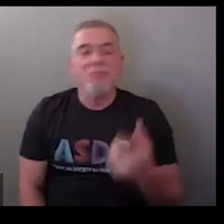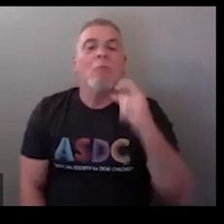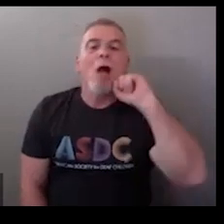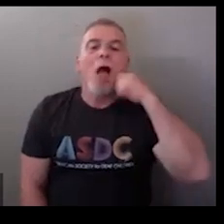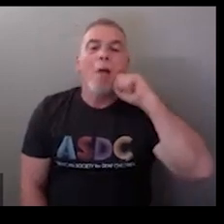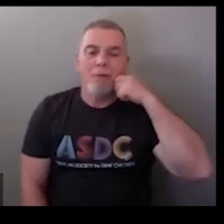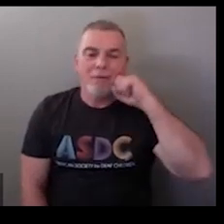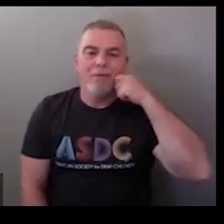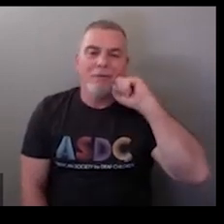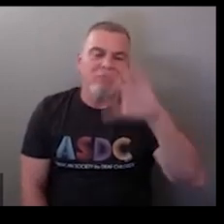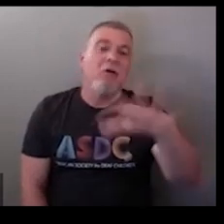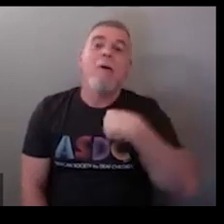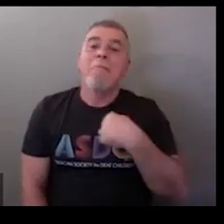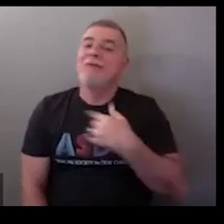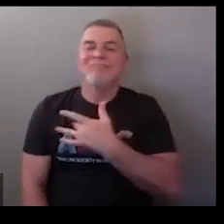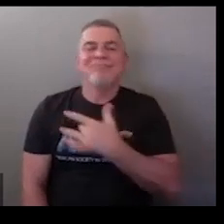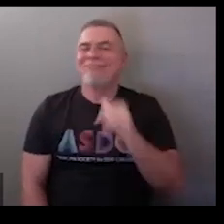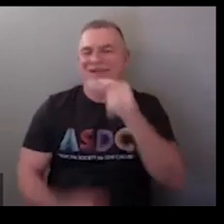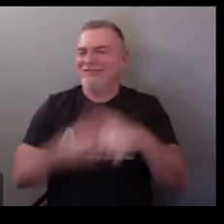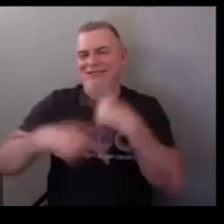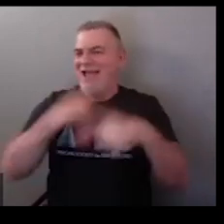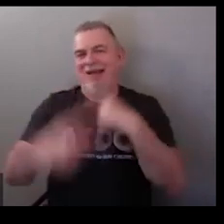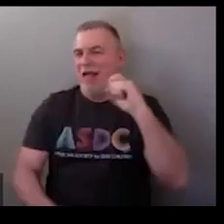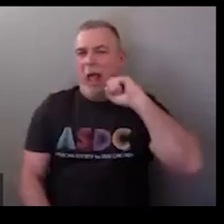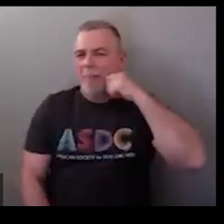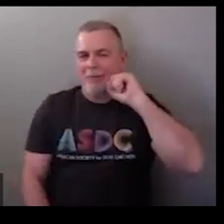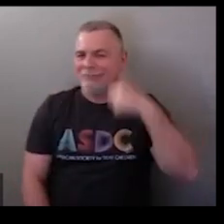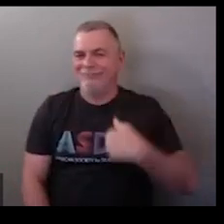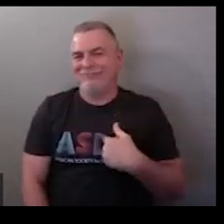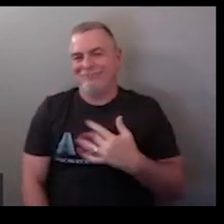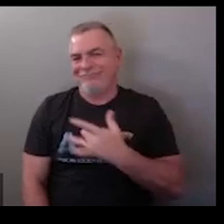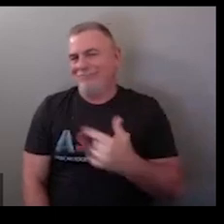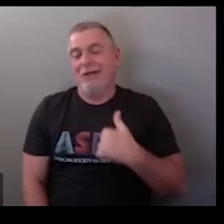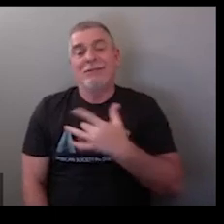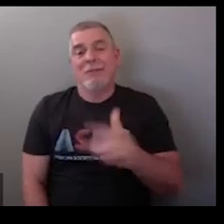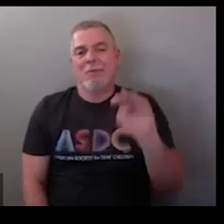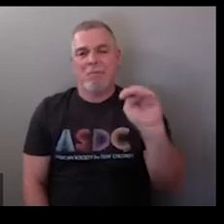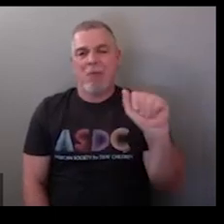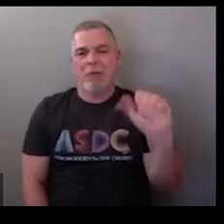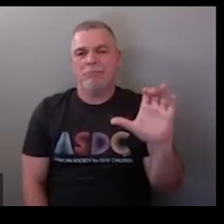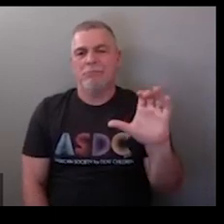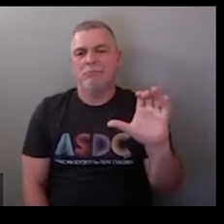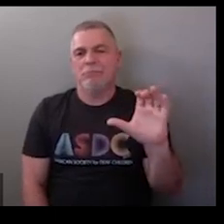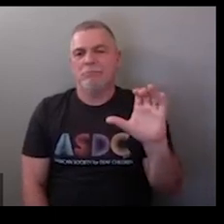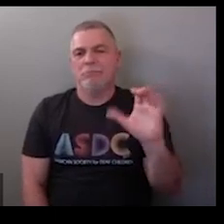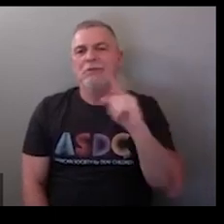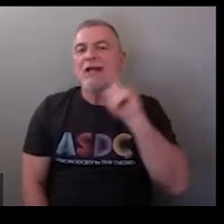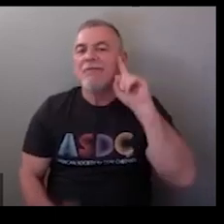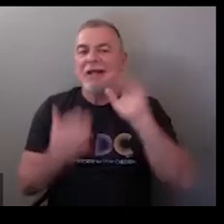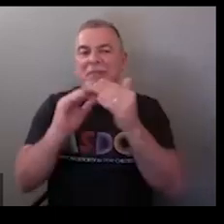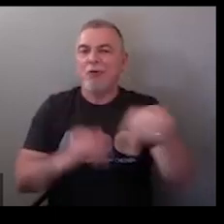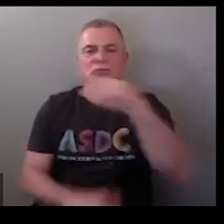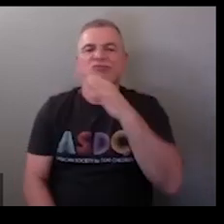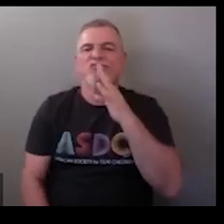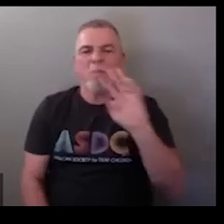and people will sign apple for apple products i typically don't sign apple you know i typically sign mac